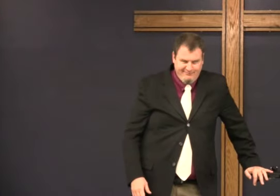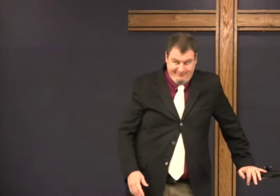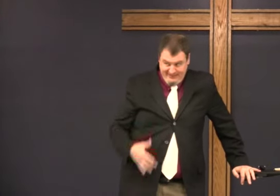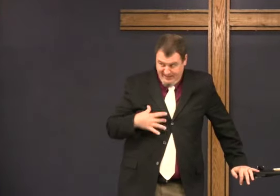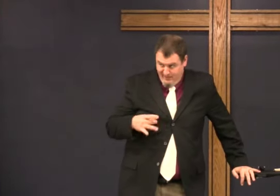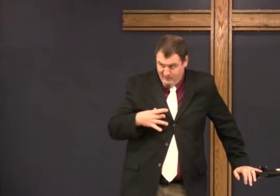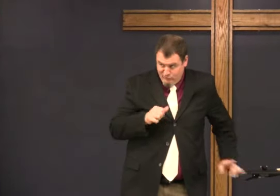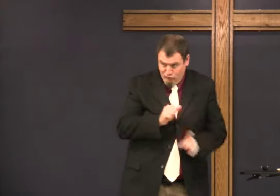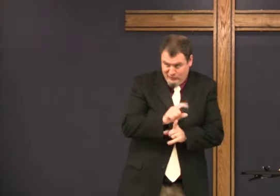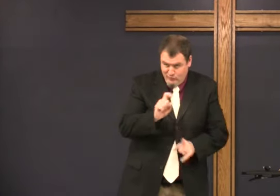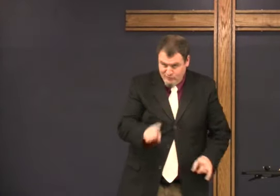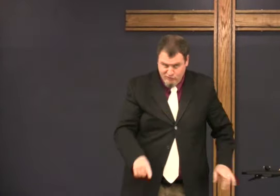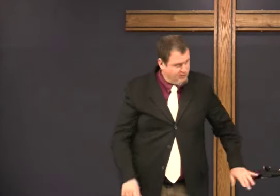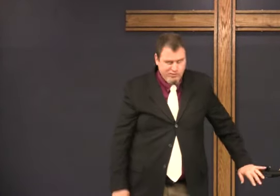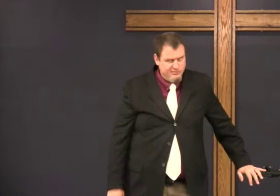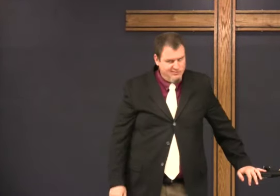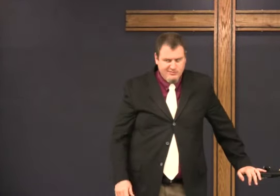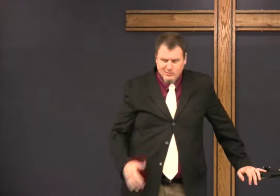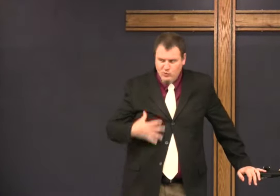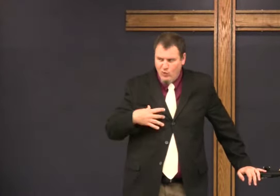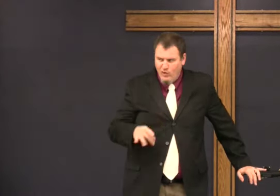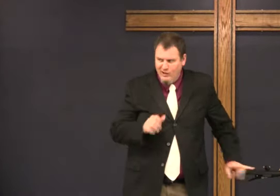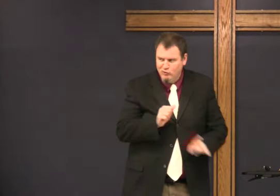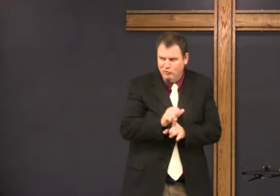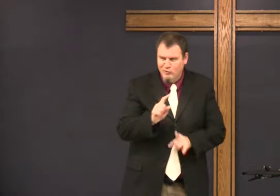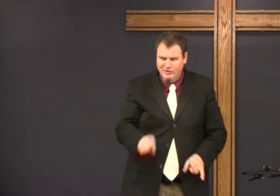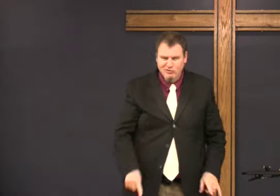Now. No, you No, you don't like it.